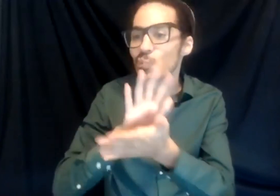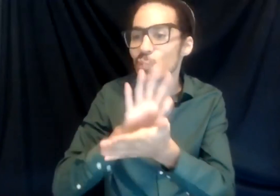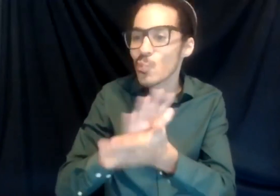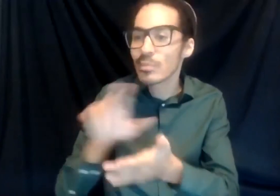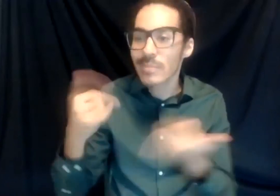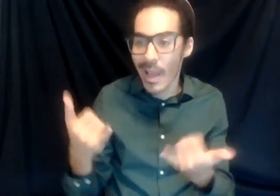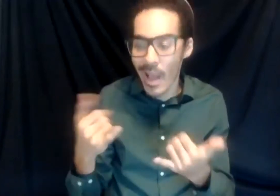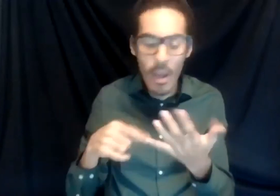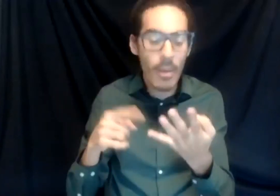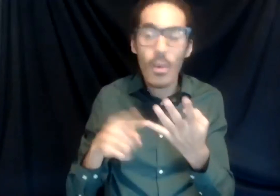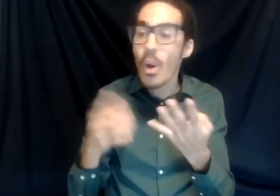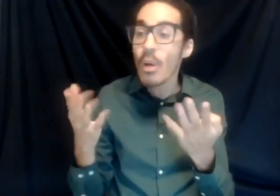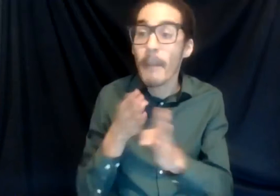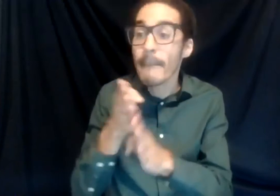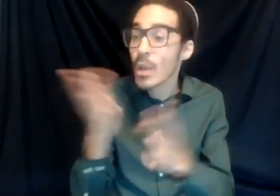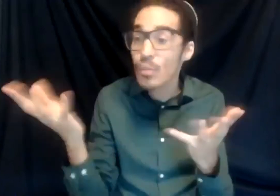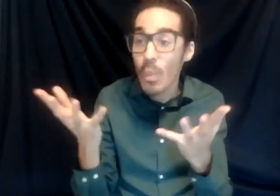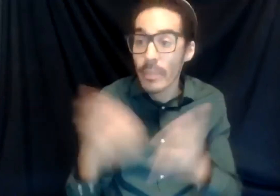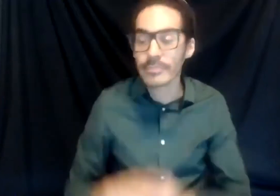studying. So let's start with Jude.